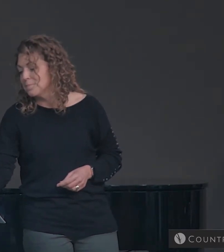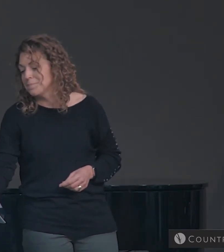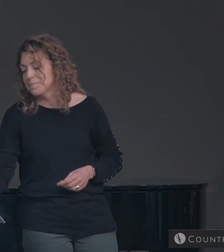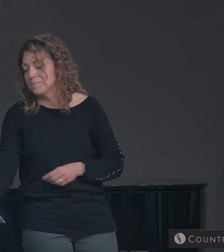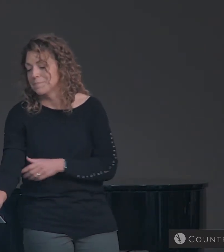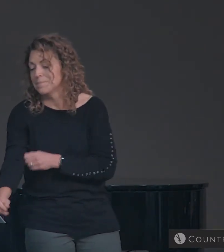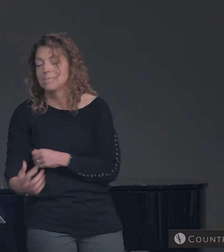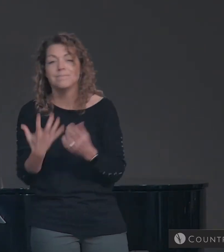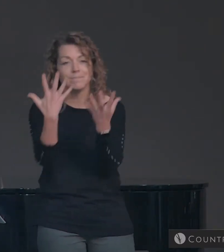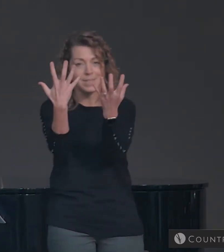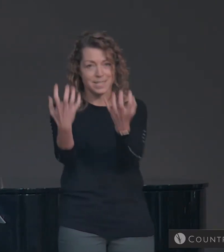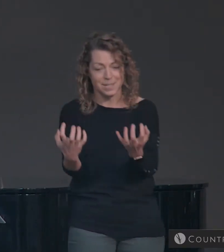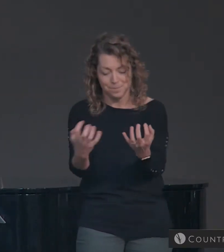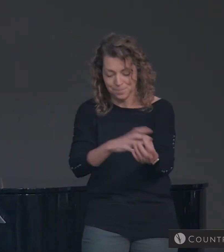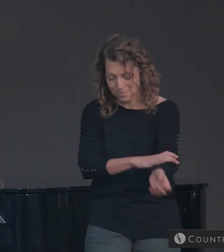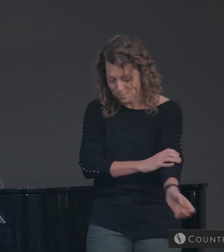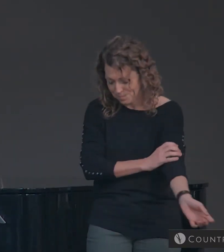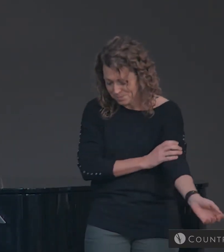Amen. You may be seated.